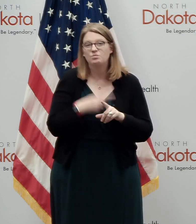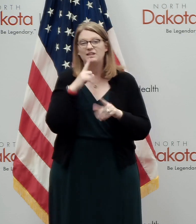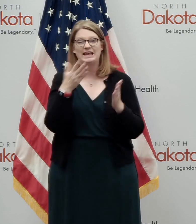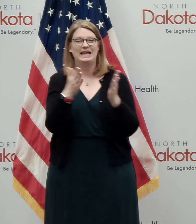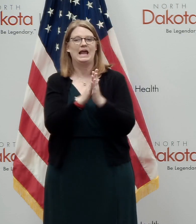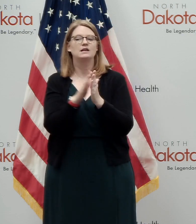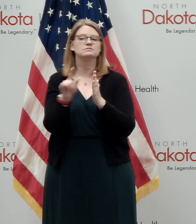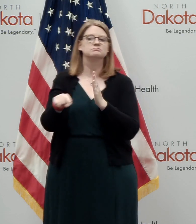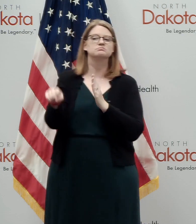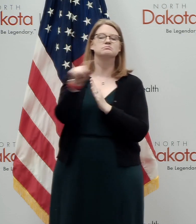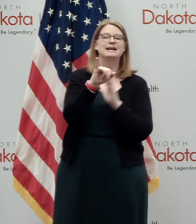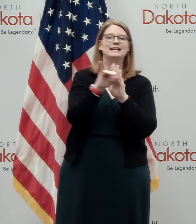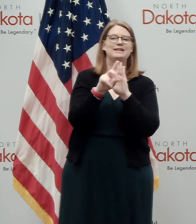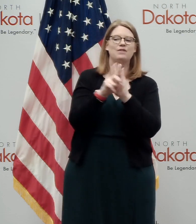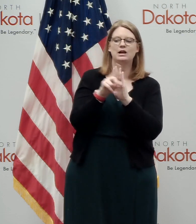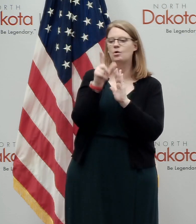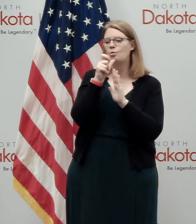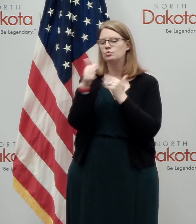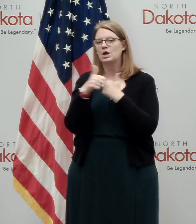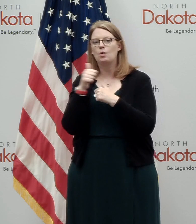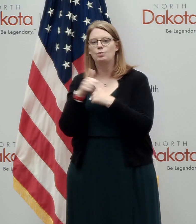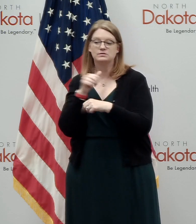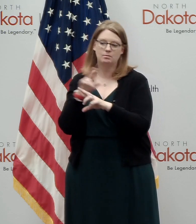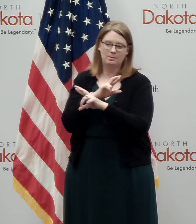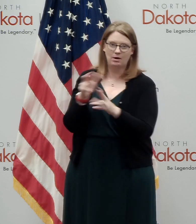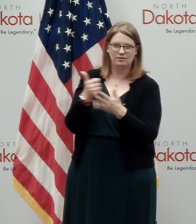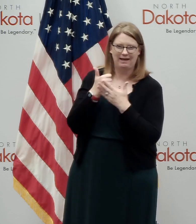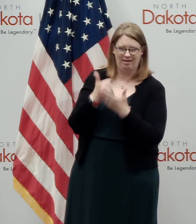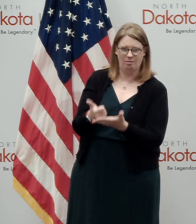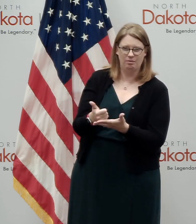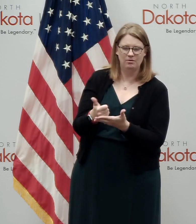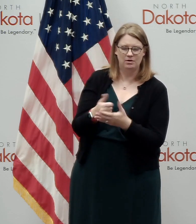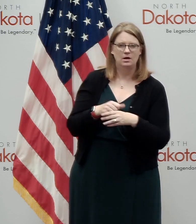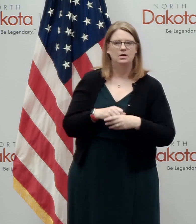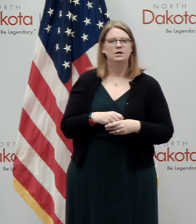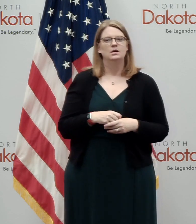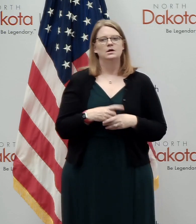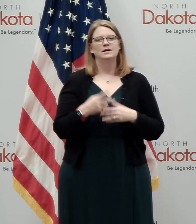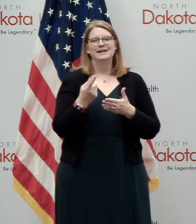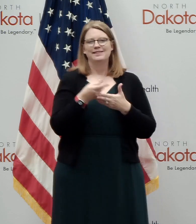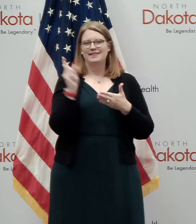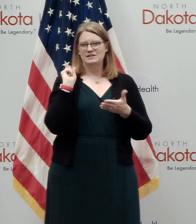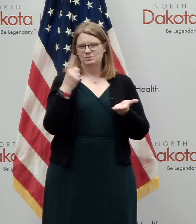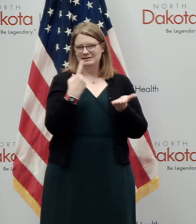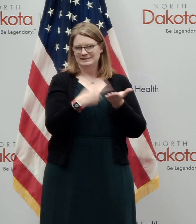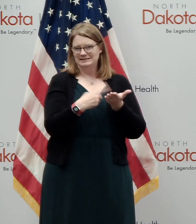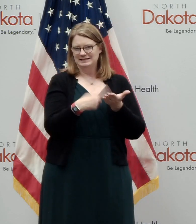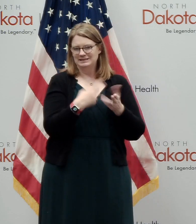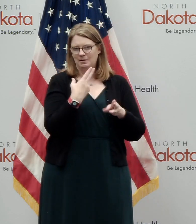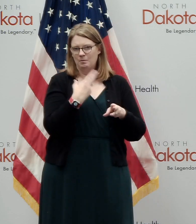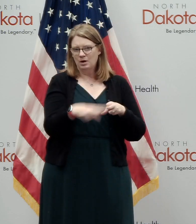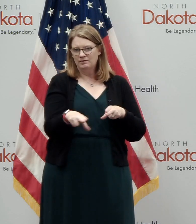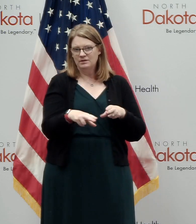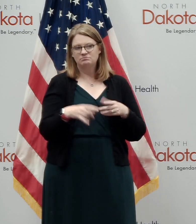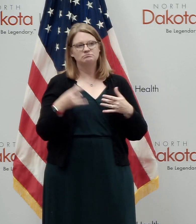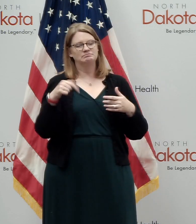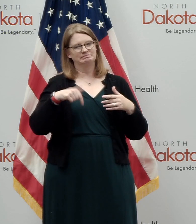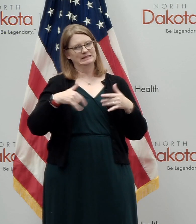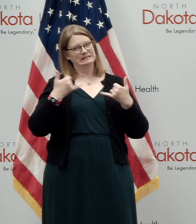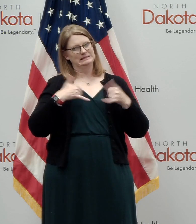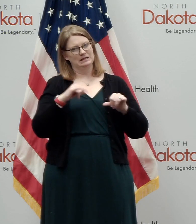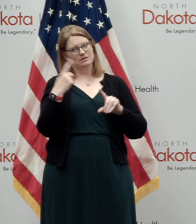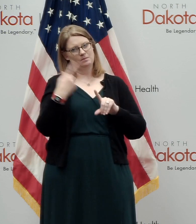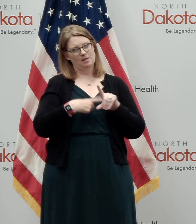to know the signs, identify who's at risk, and be prepared to help. Uh, we touched on this briefly last week, but, uh, since we're still in the month of September,